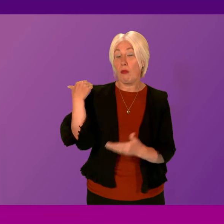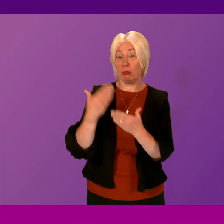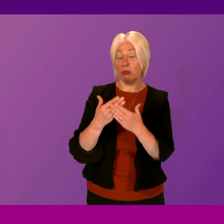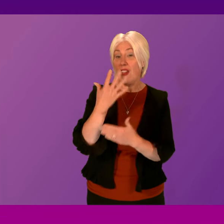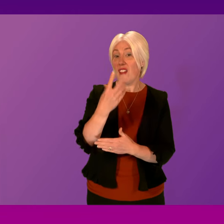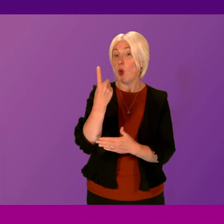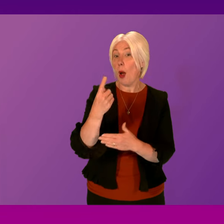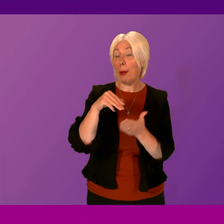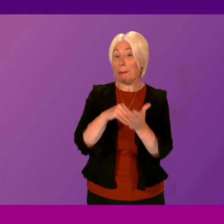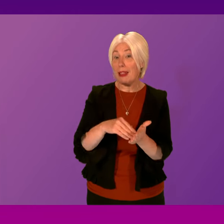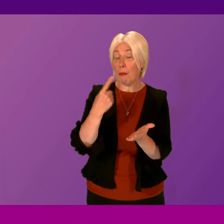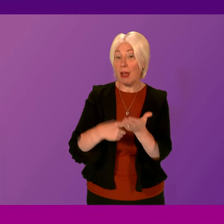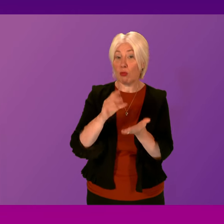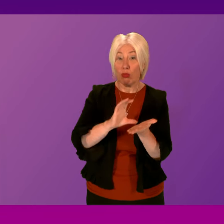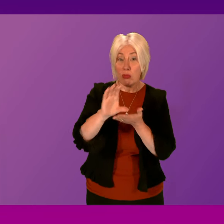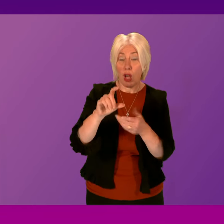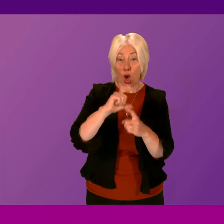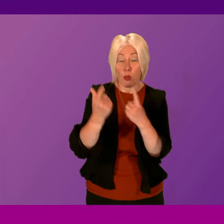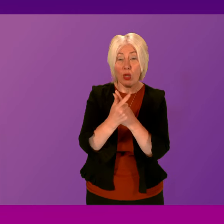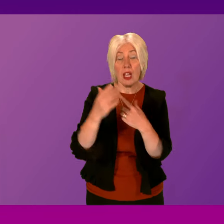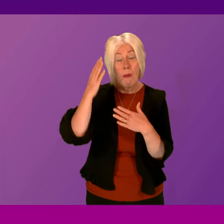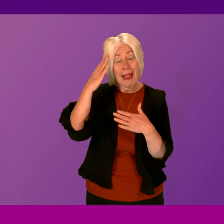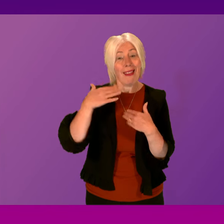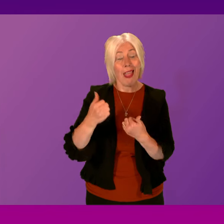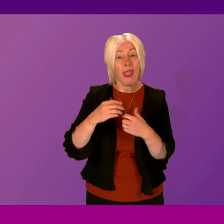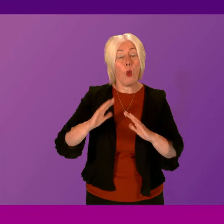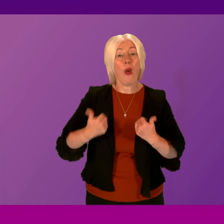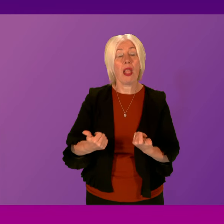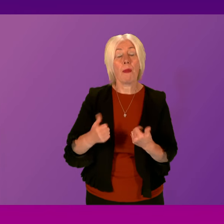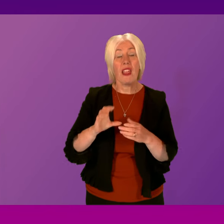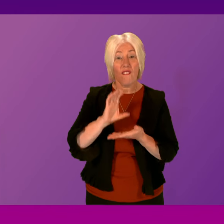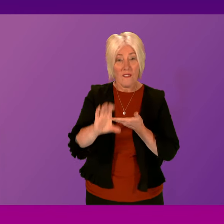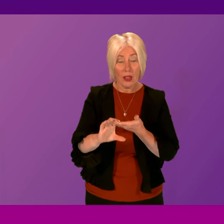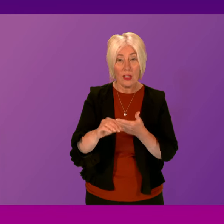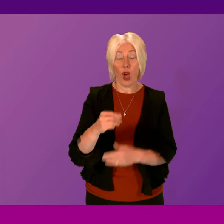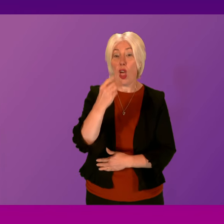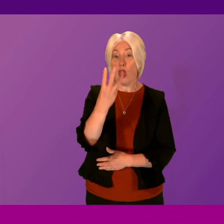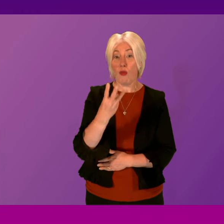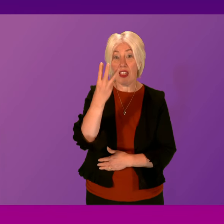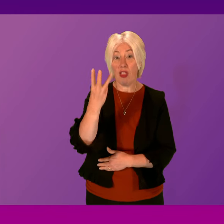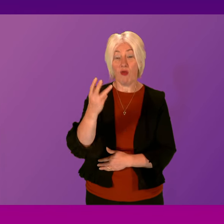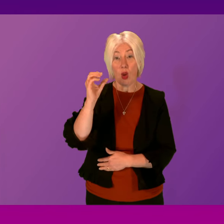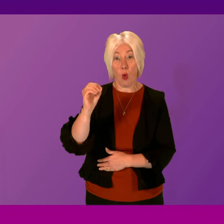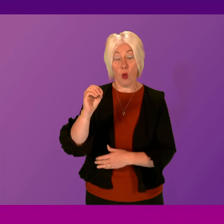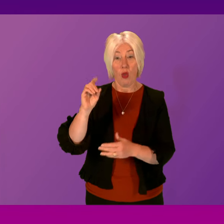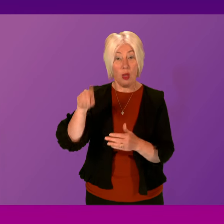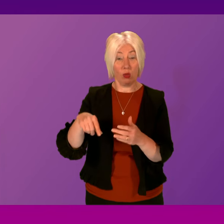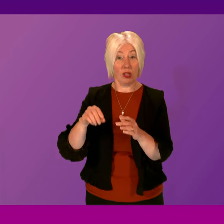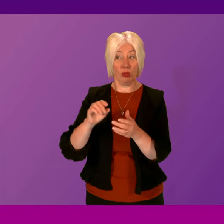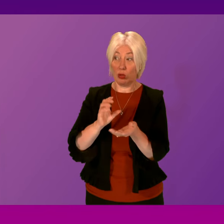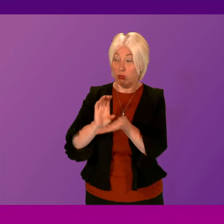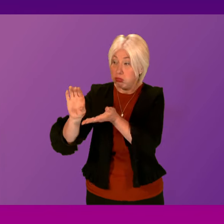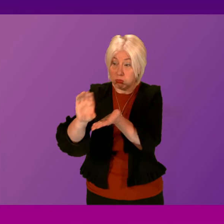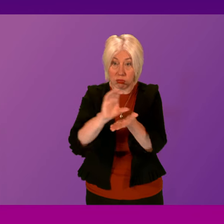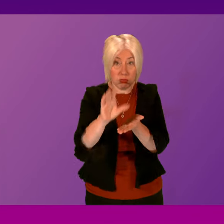million in our community's mental health and wellbeing fund for adults, with 3,300 grants being made to local organisations